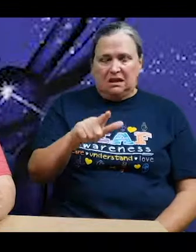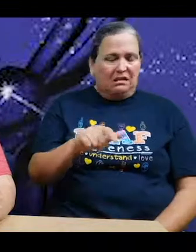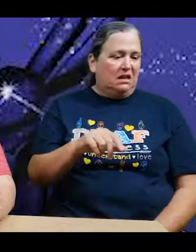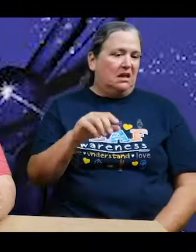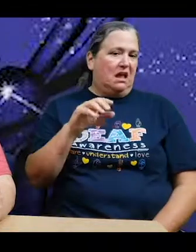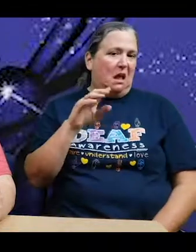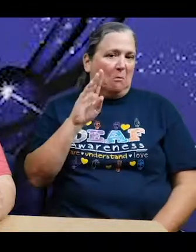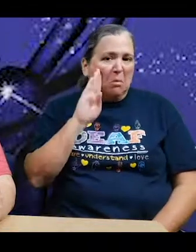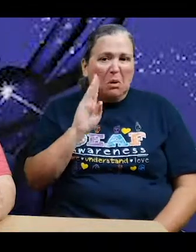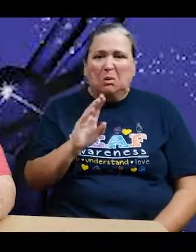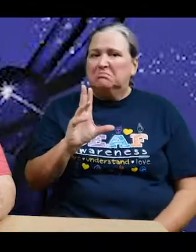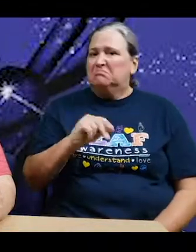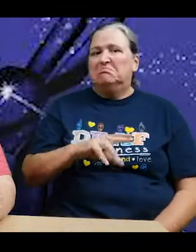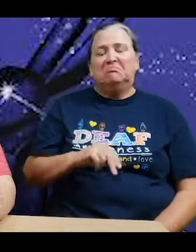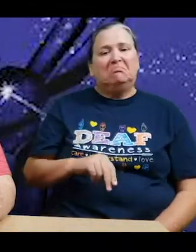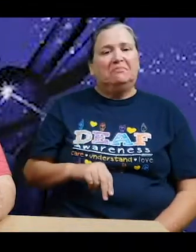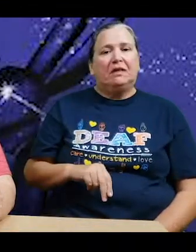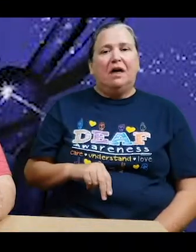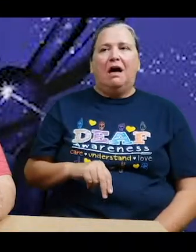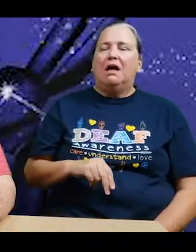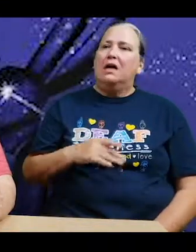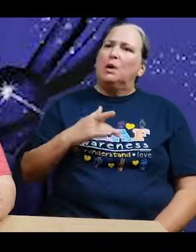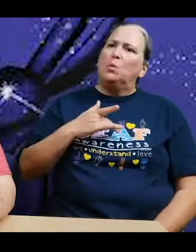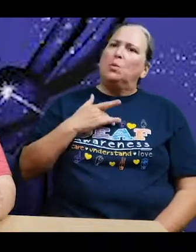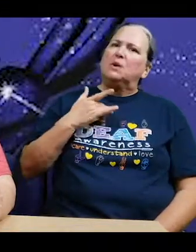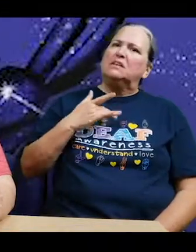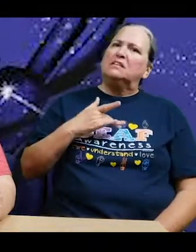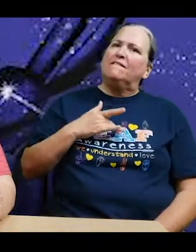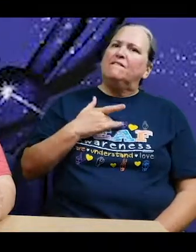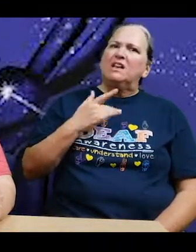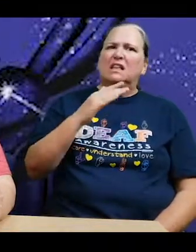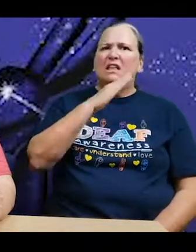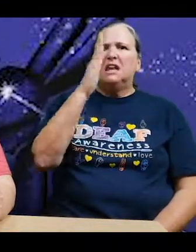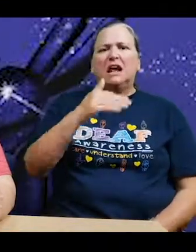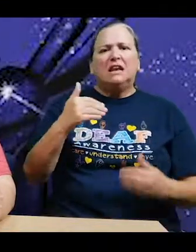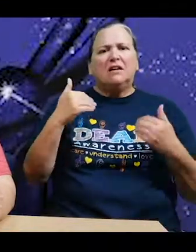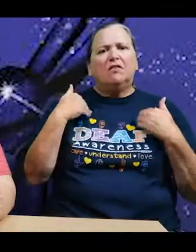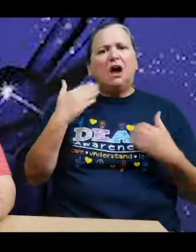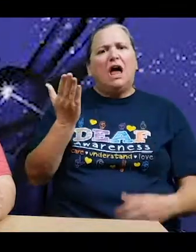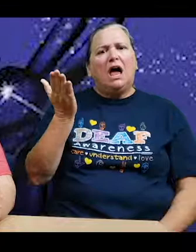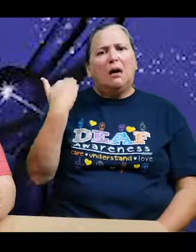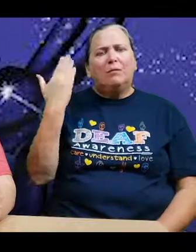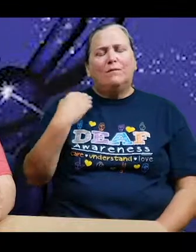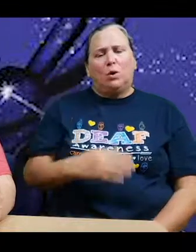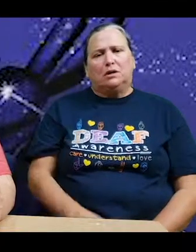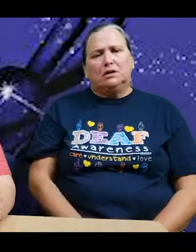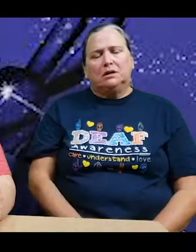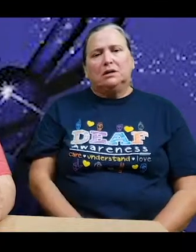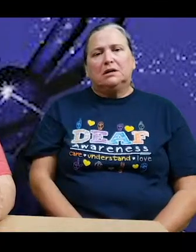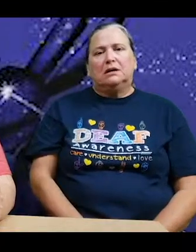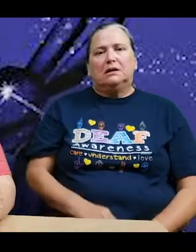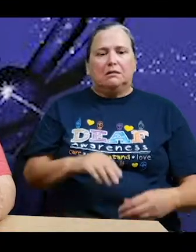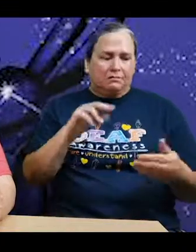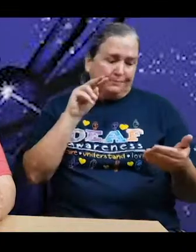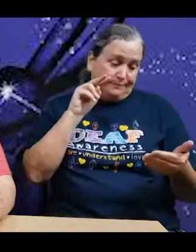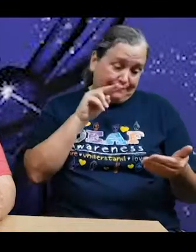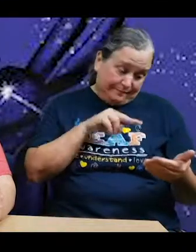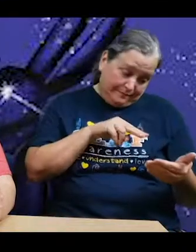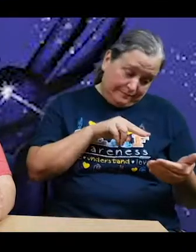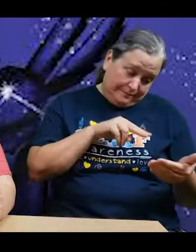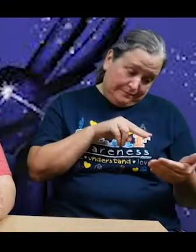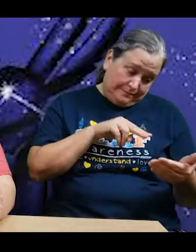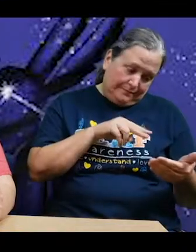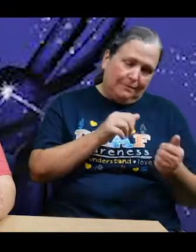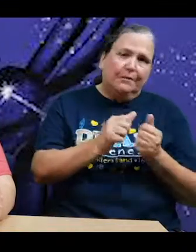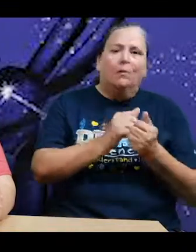not. It was a singular sensation to be held so gently and so fiercely, to be stared down at with